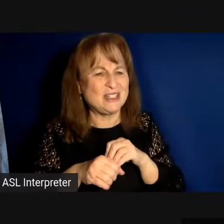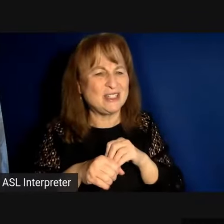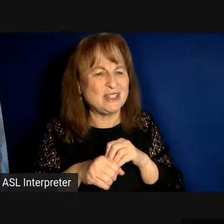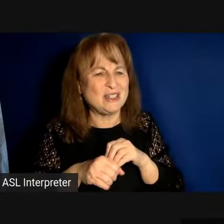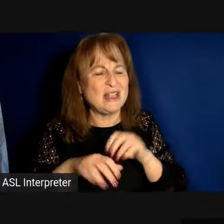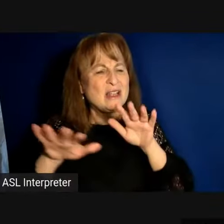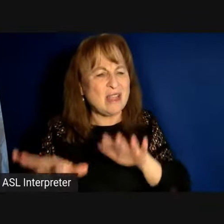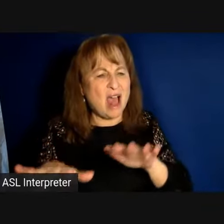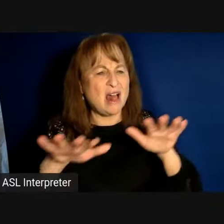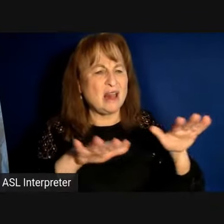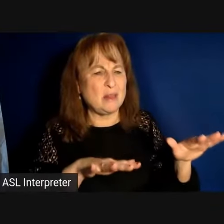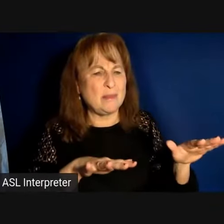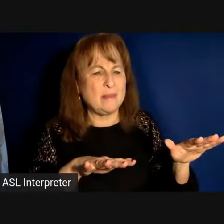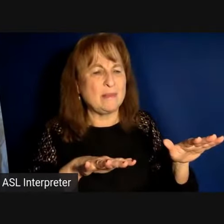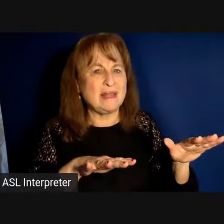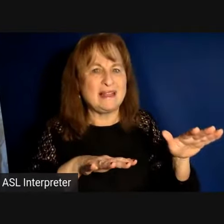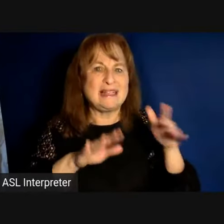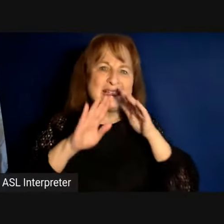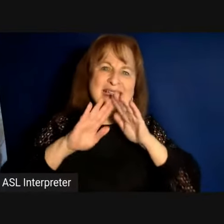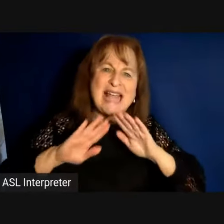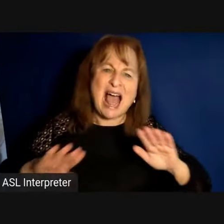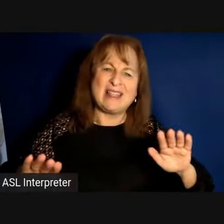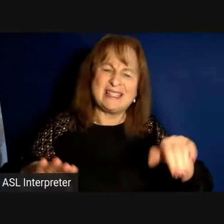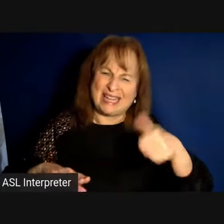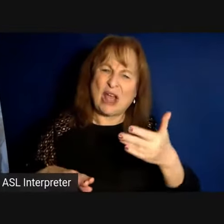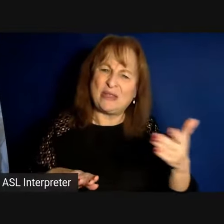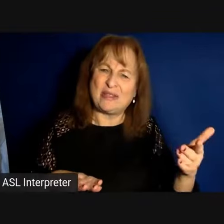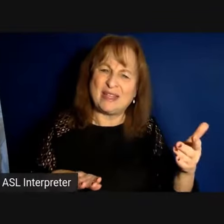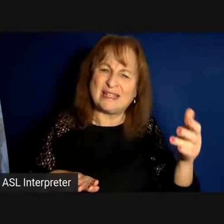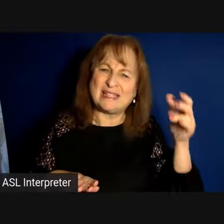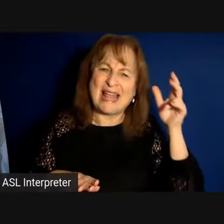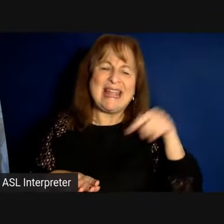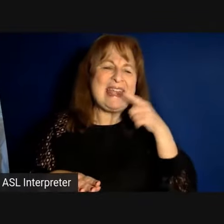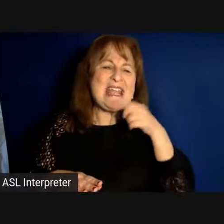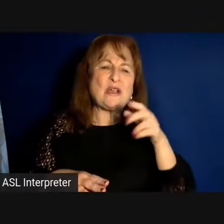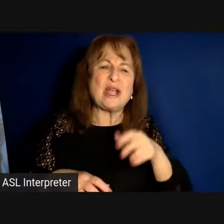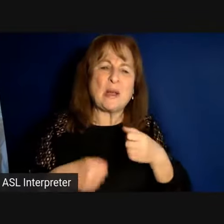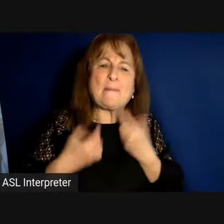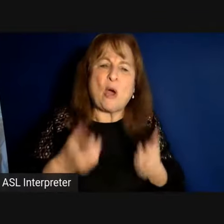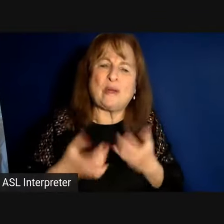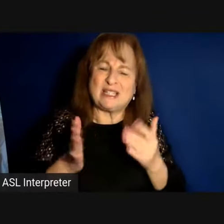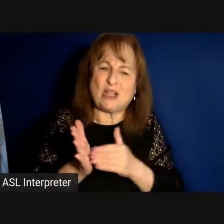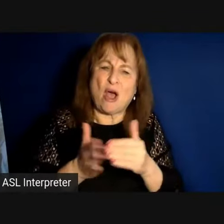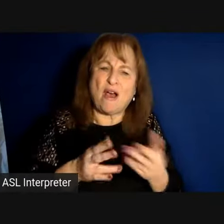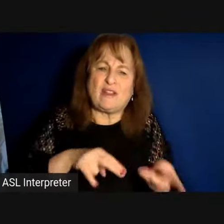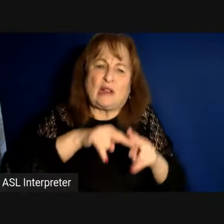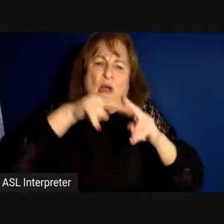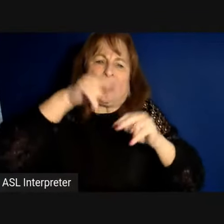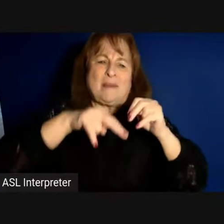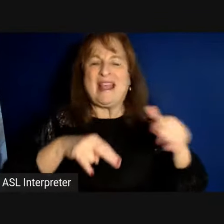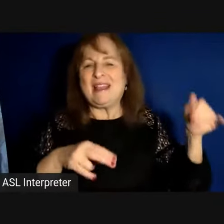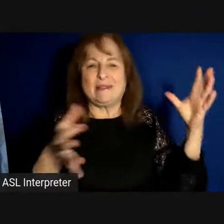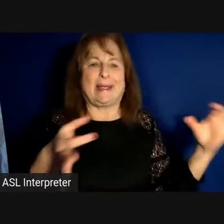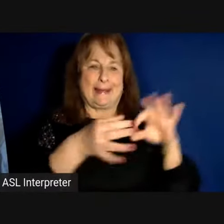calm and silence and other things that hearing poets often load up the idea of deafness